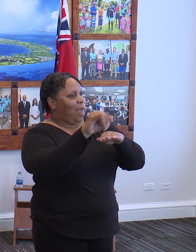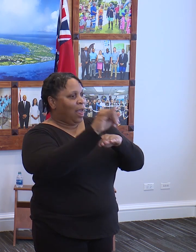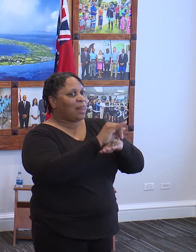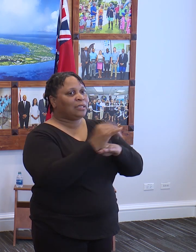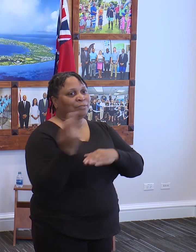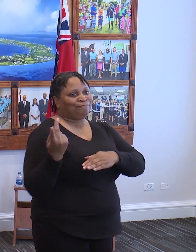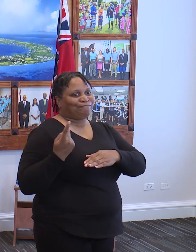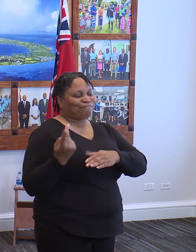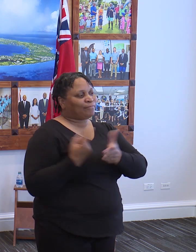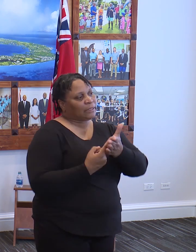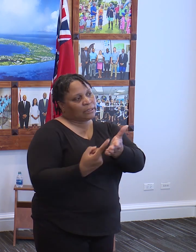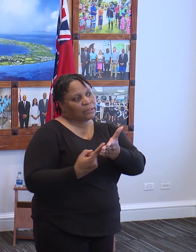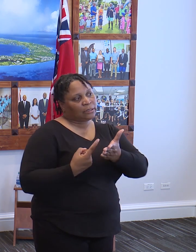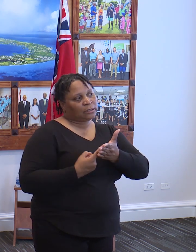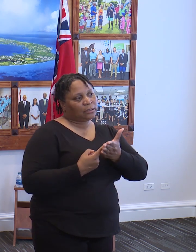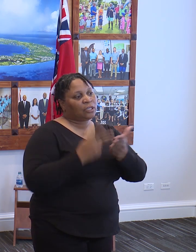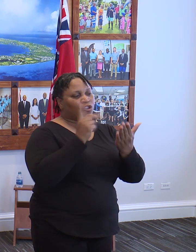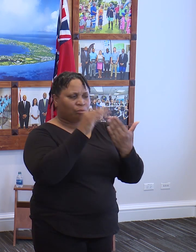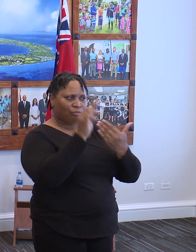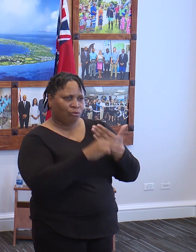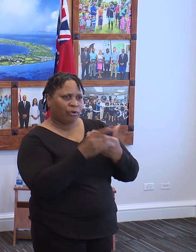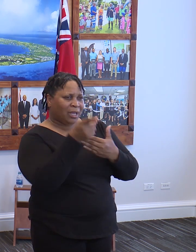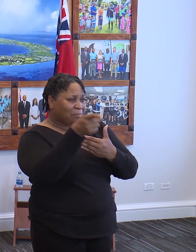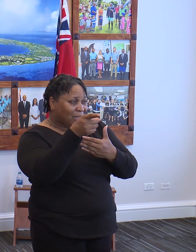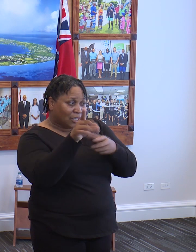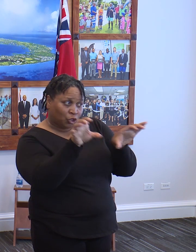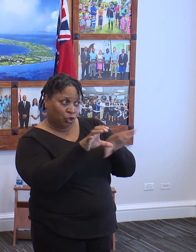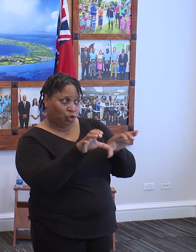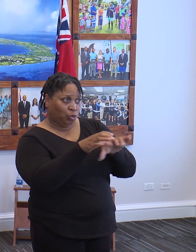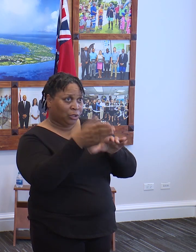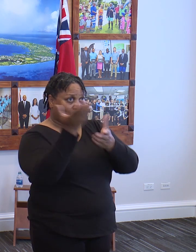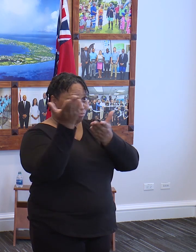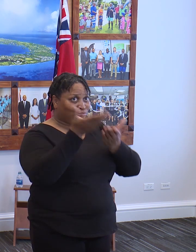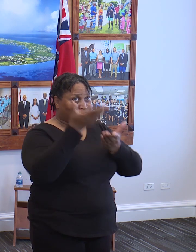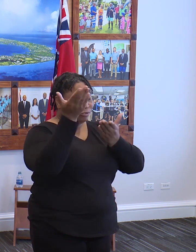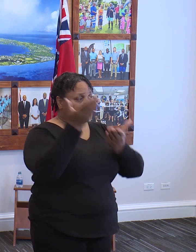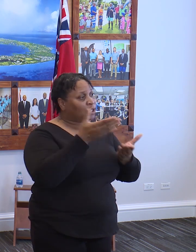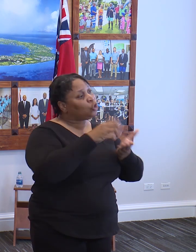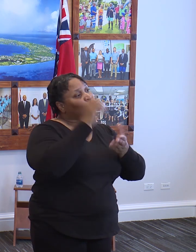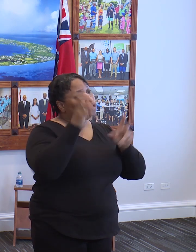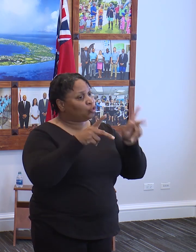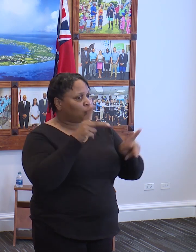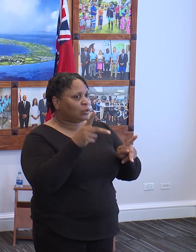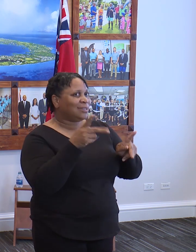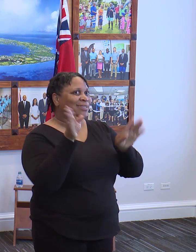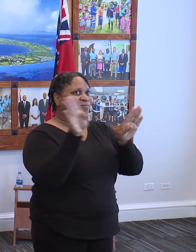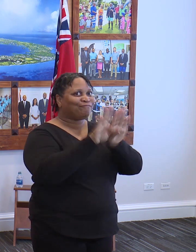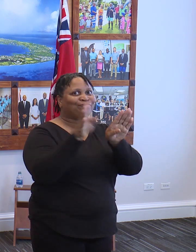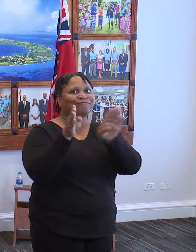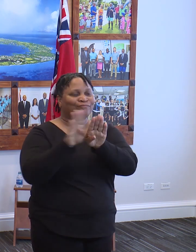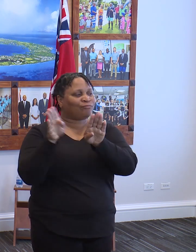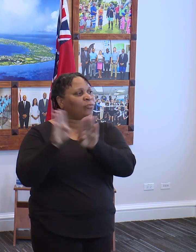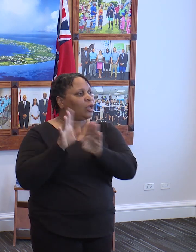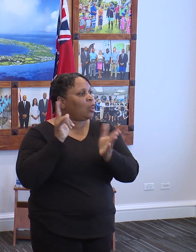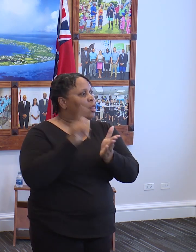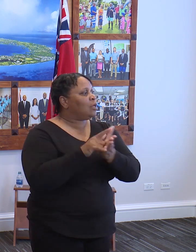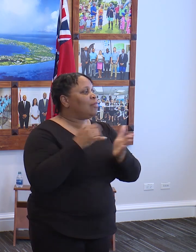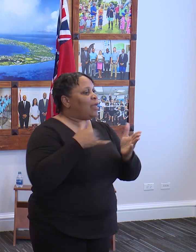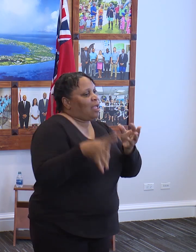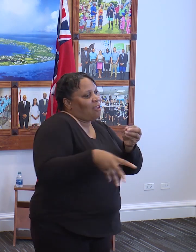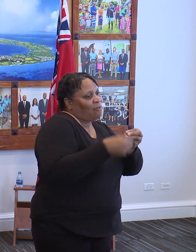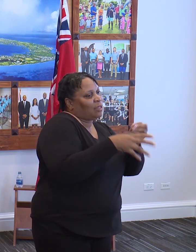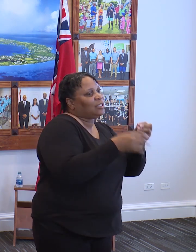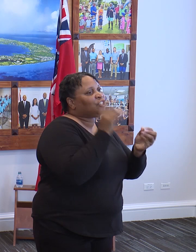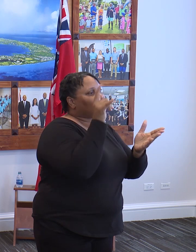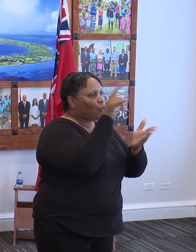where I spoke to him about the program of which he's doing to bring his students home. Though they've closed their airport they have additional flights just as